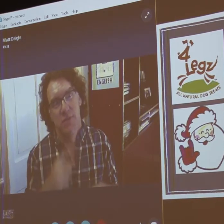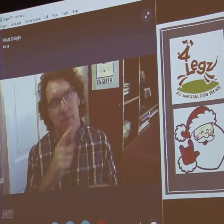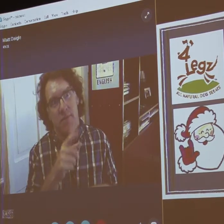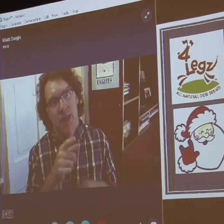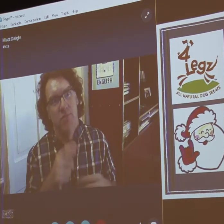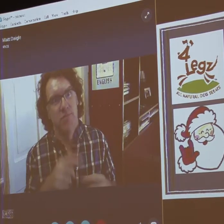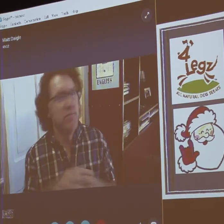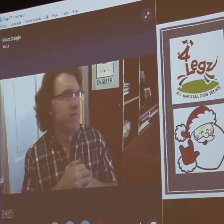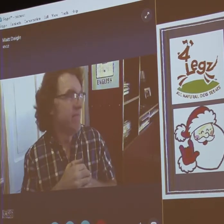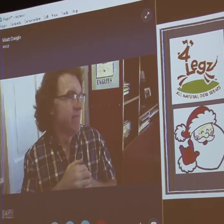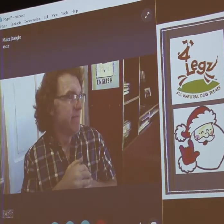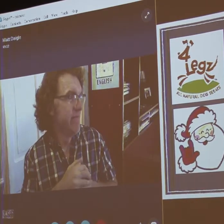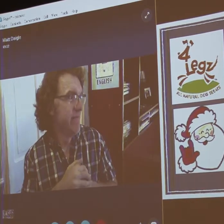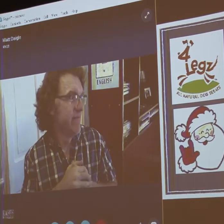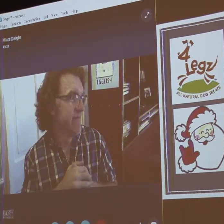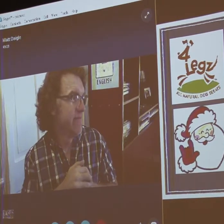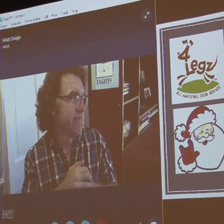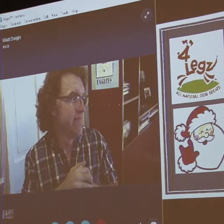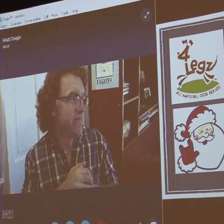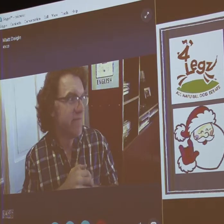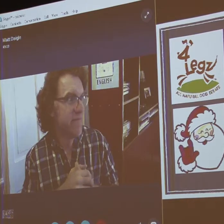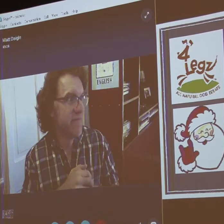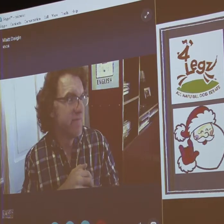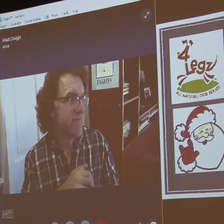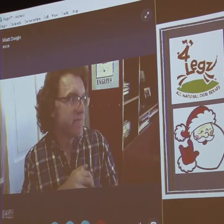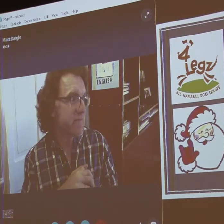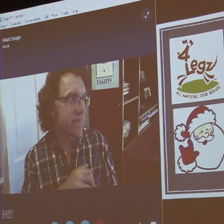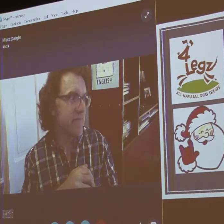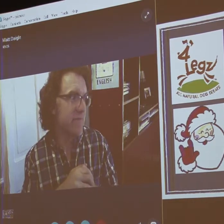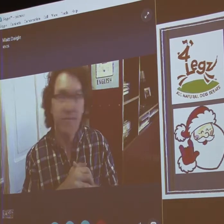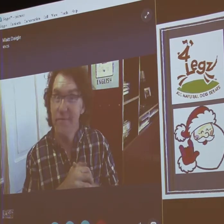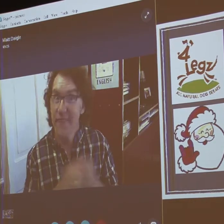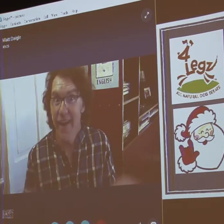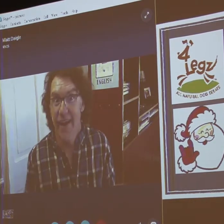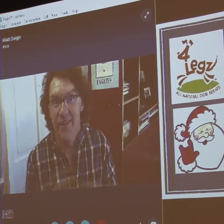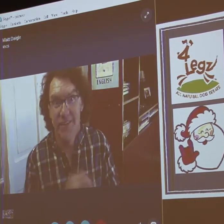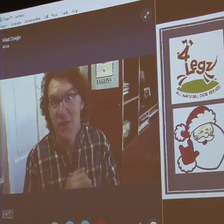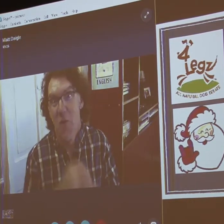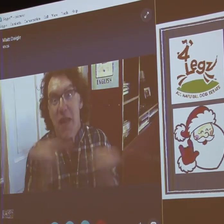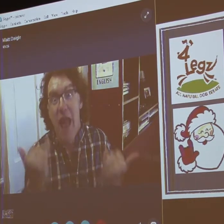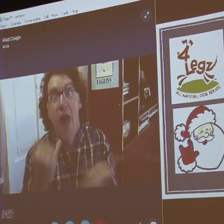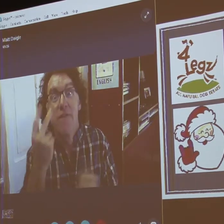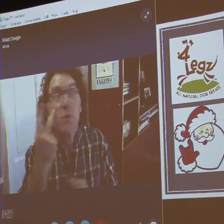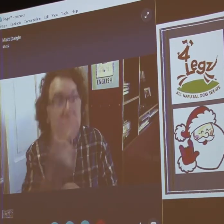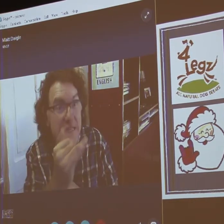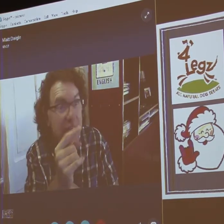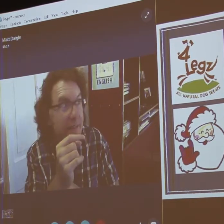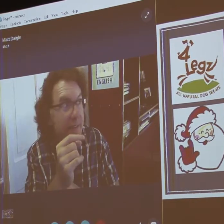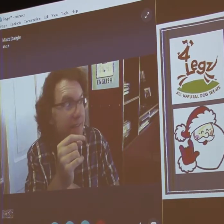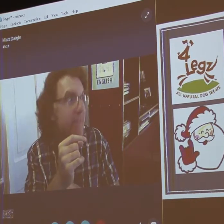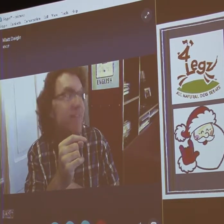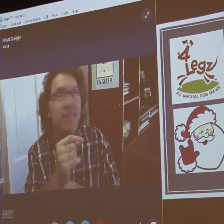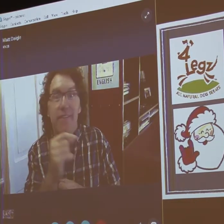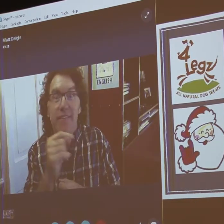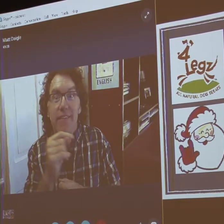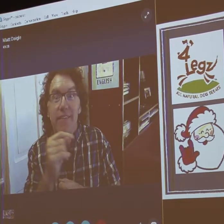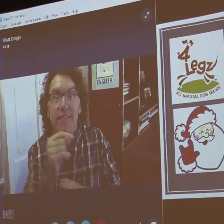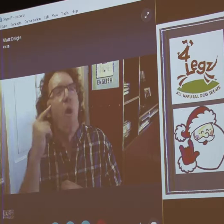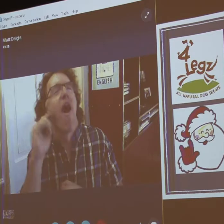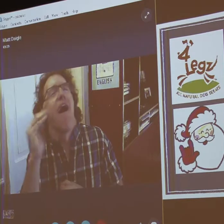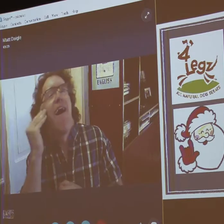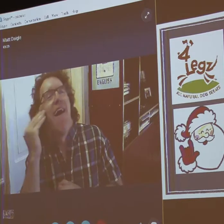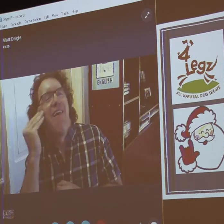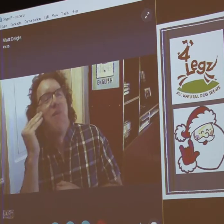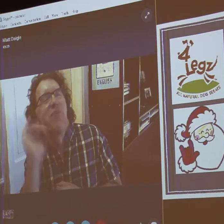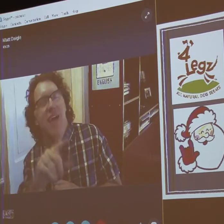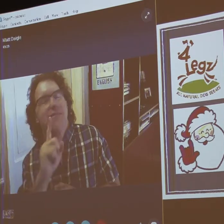And it was a great experience in developing that symbol or that icon. Oh. Yeah. So now if you see this